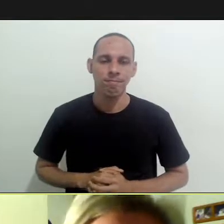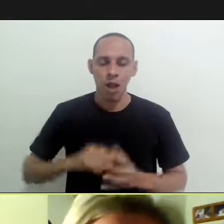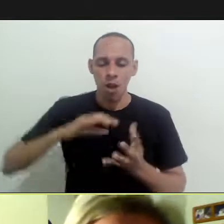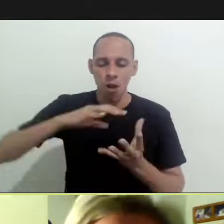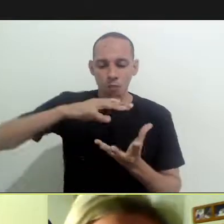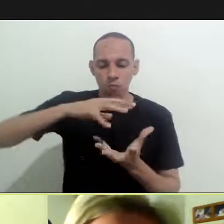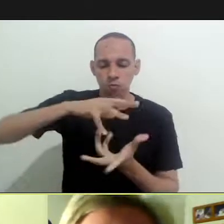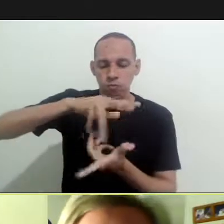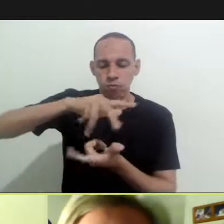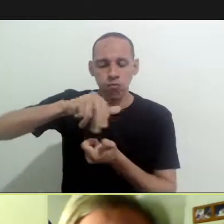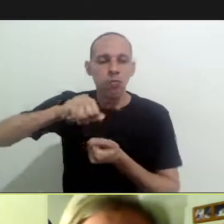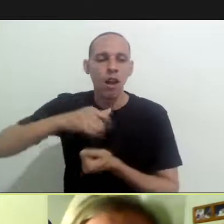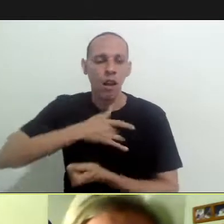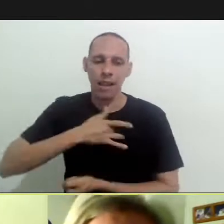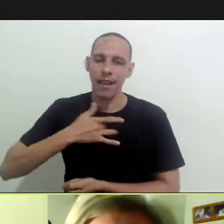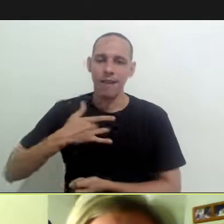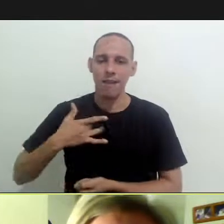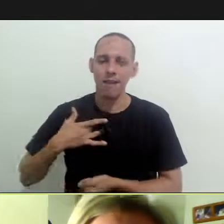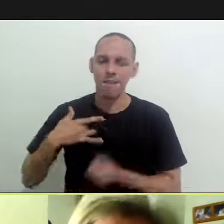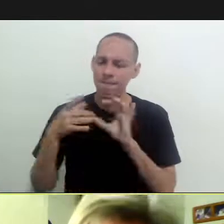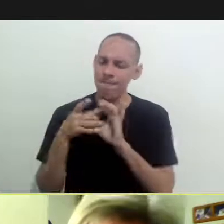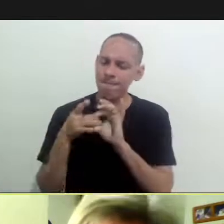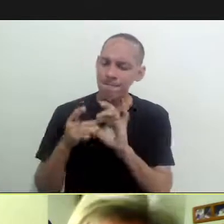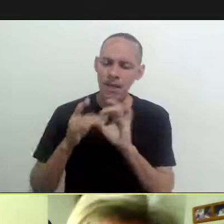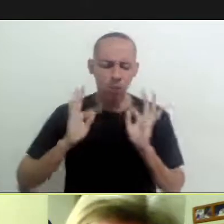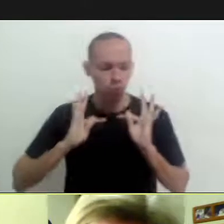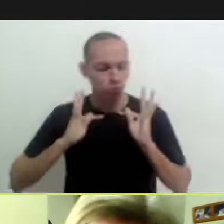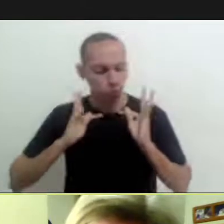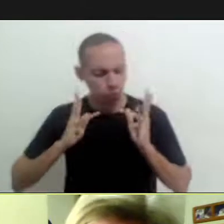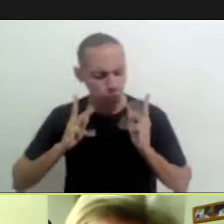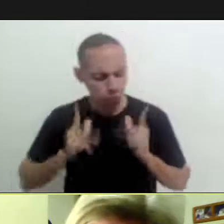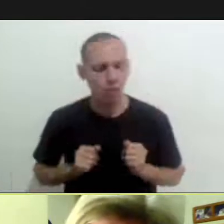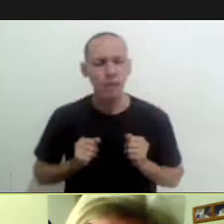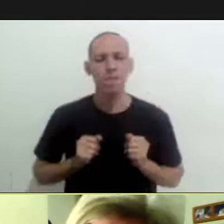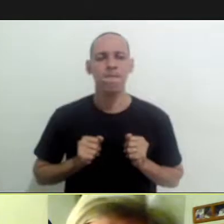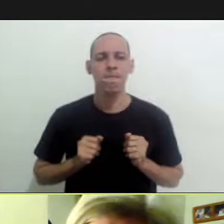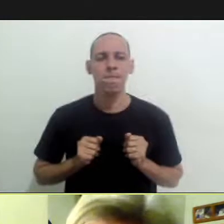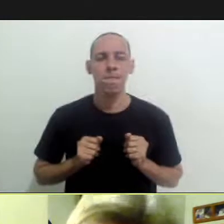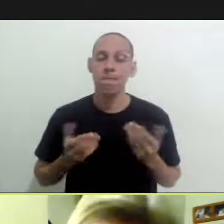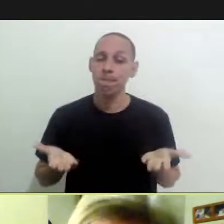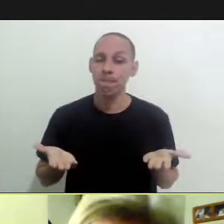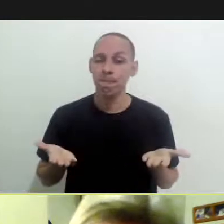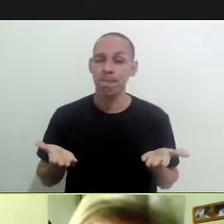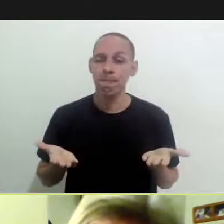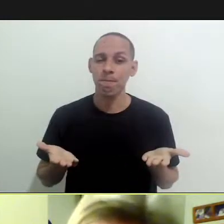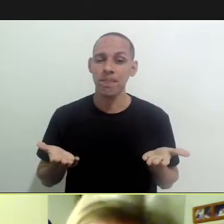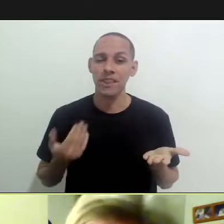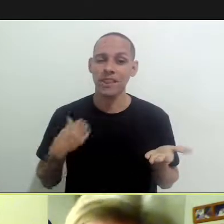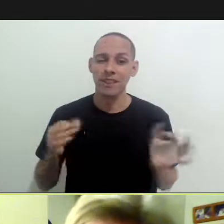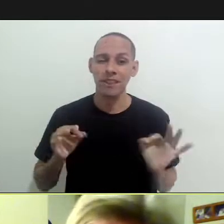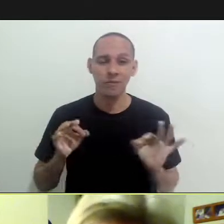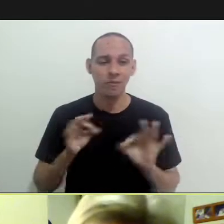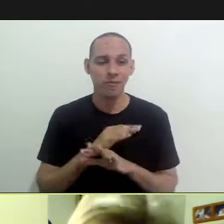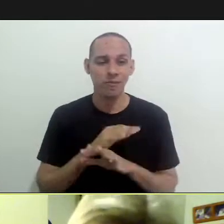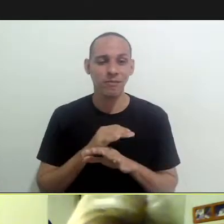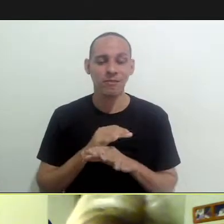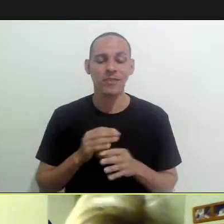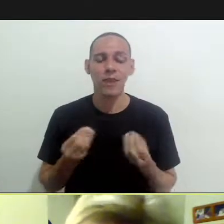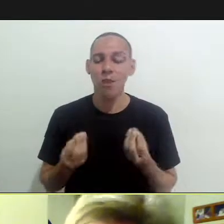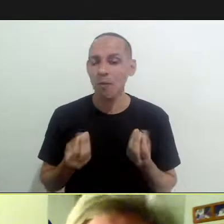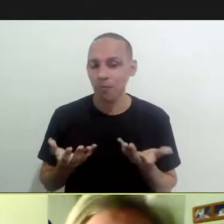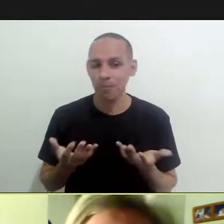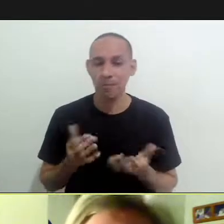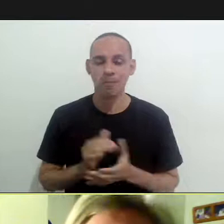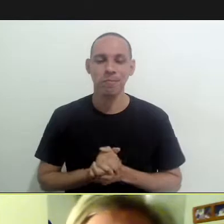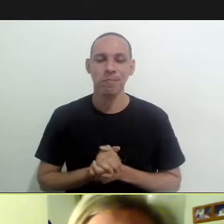to universal health and fully integrated so i would like to wrap